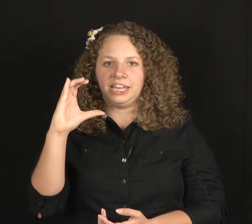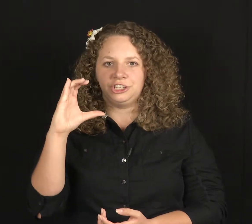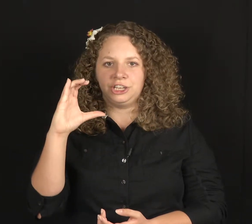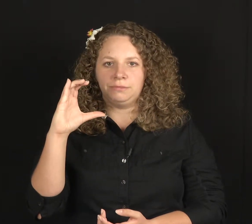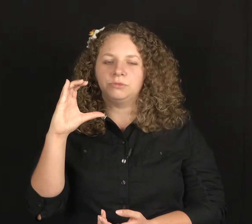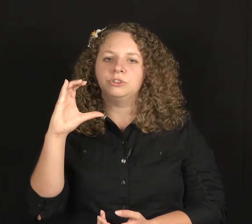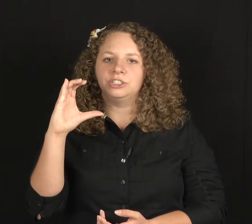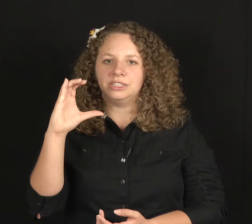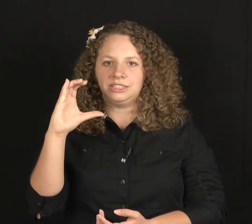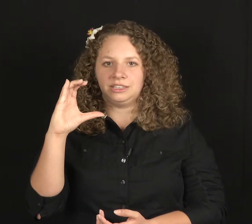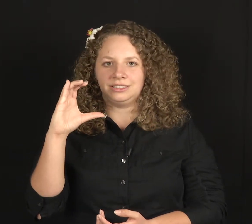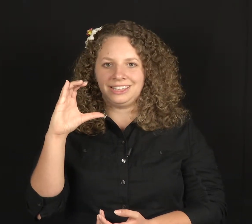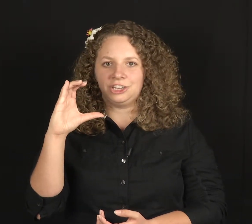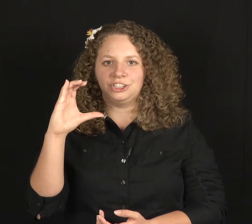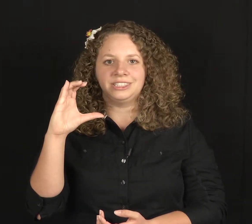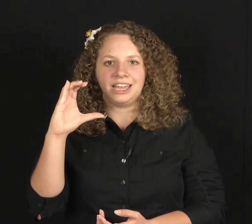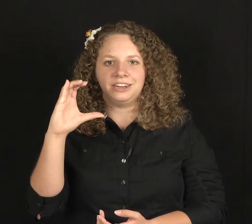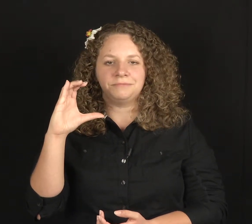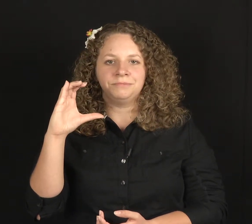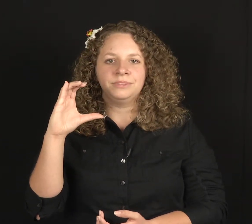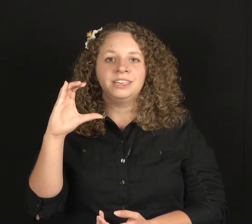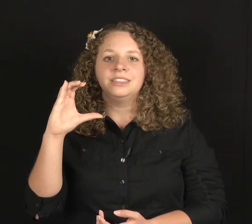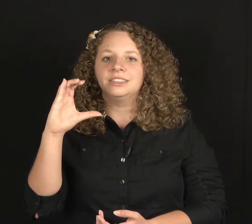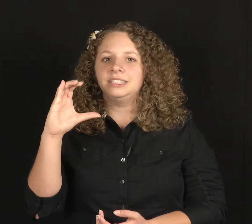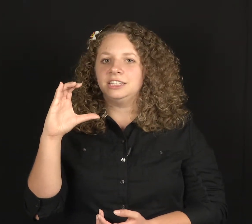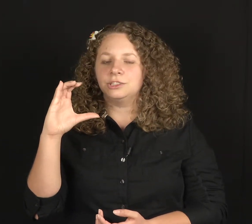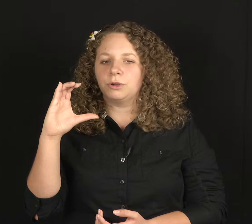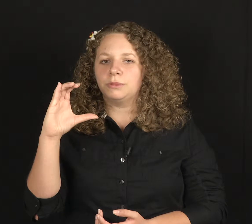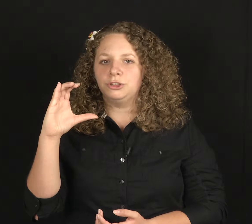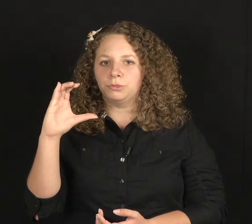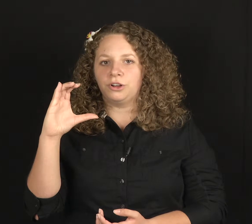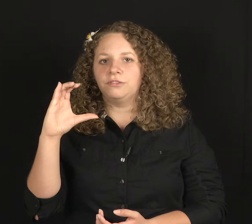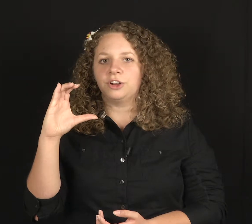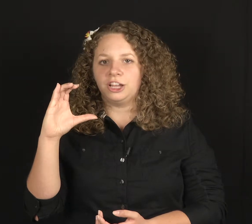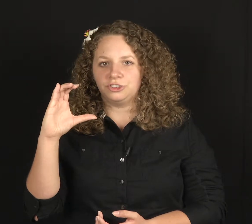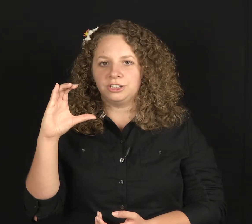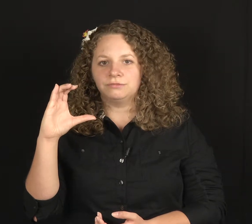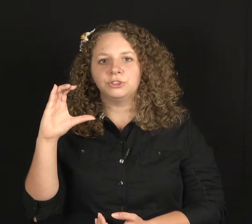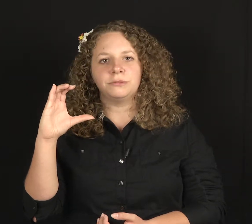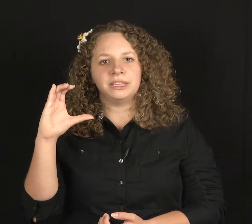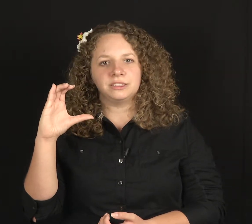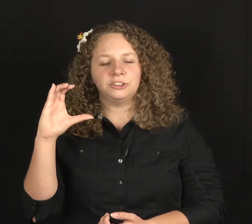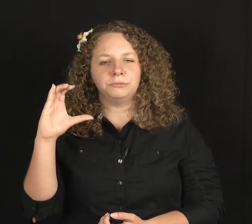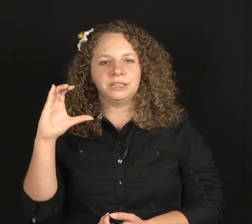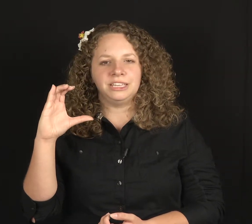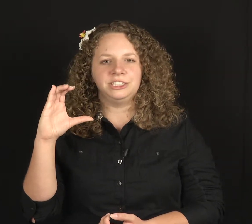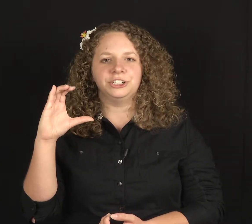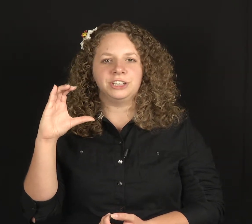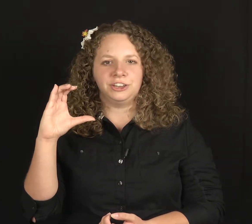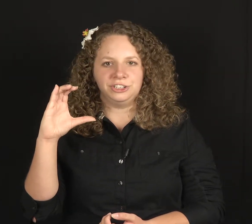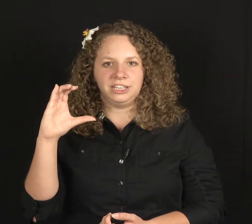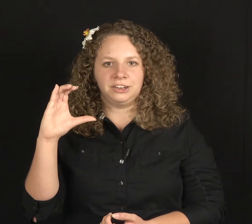handshape, which is the standard sign. The C is the Roman numeral for hundred, so it makes it a little bit easier to understand.